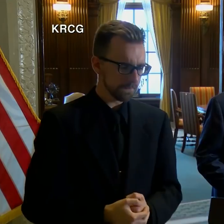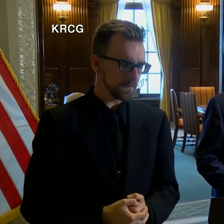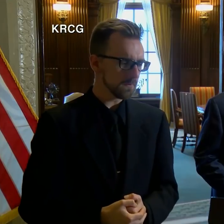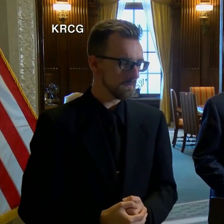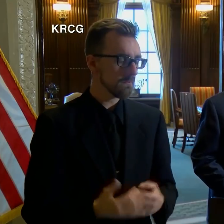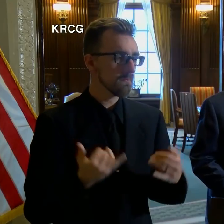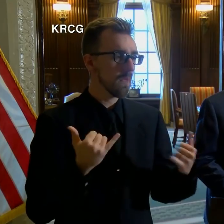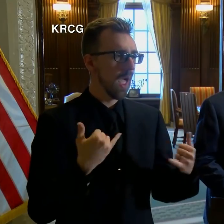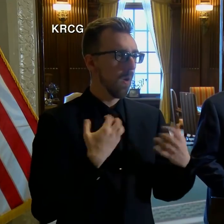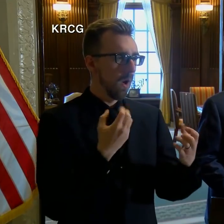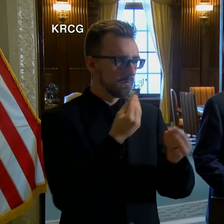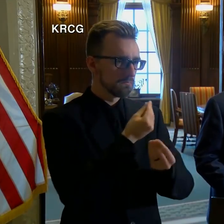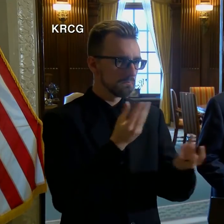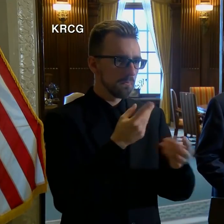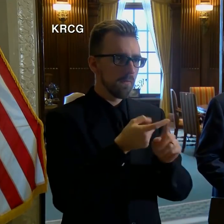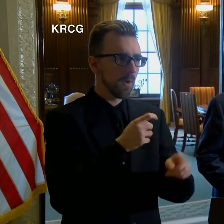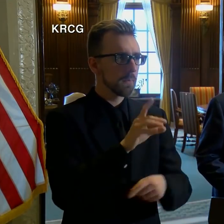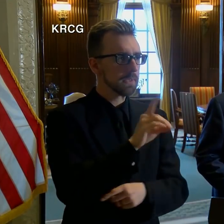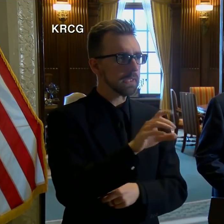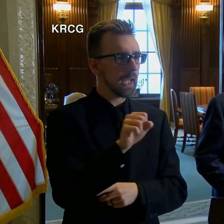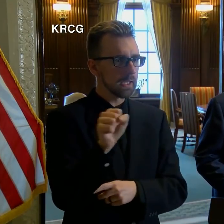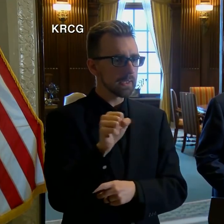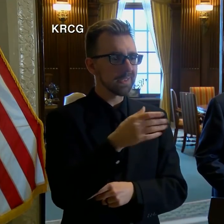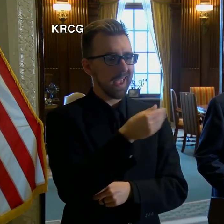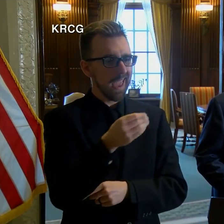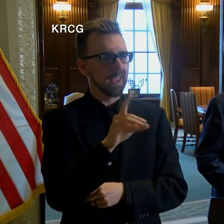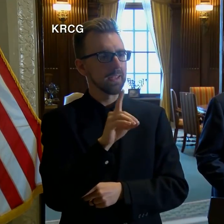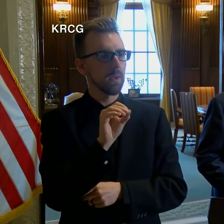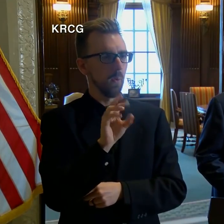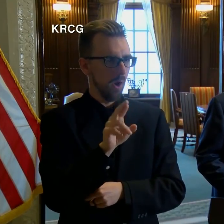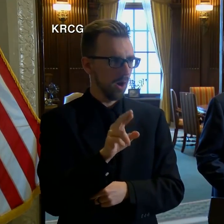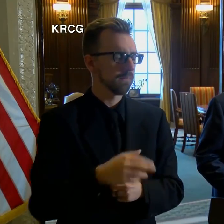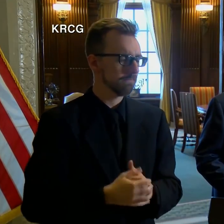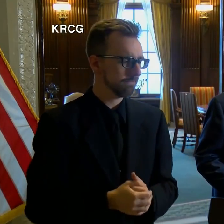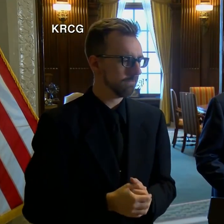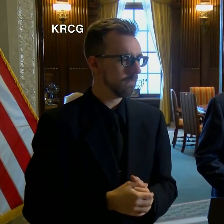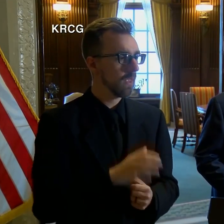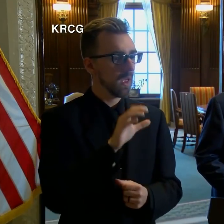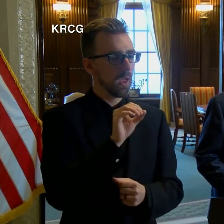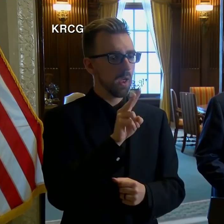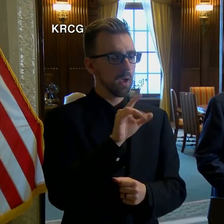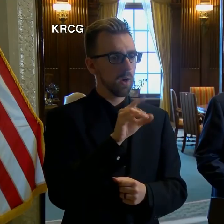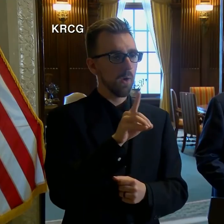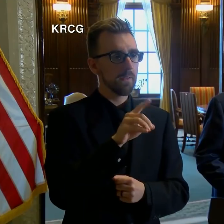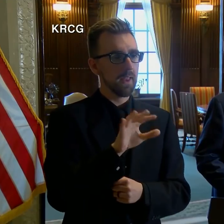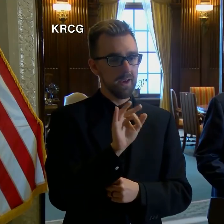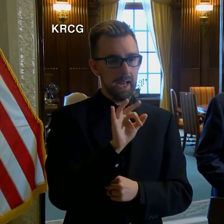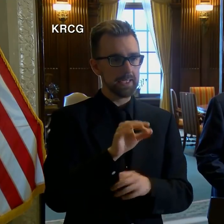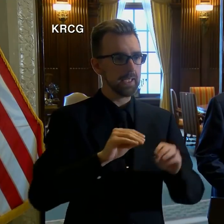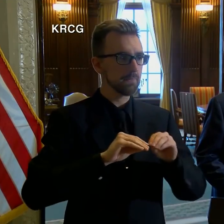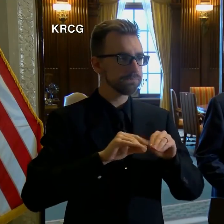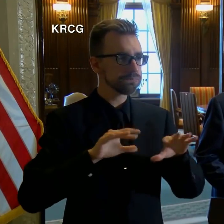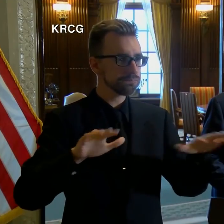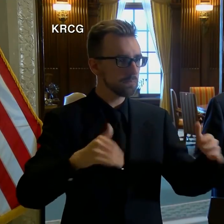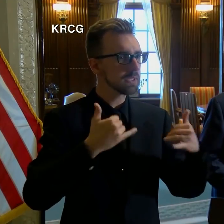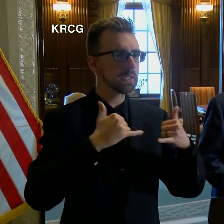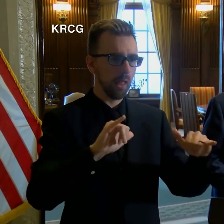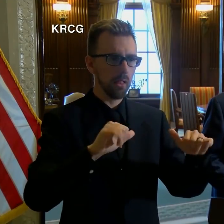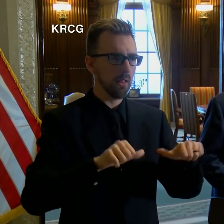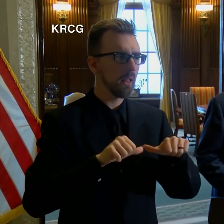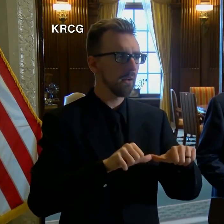let me give you a little update from DSS and DOR. As COVID-19 outbreak continues to develop,